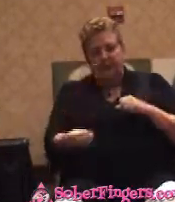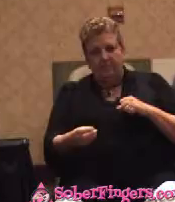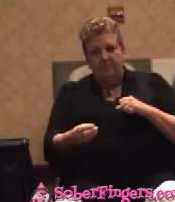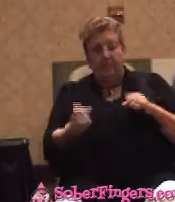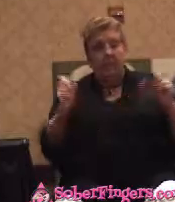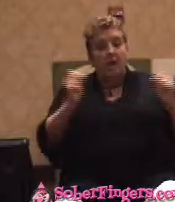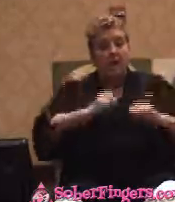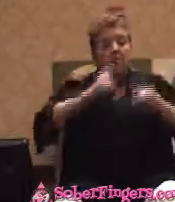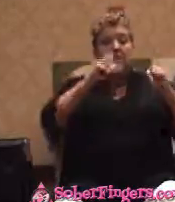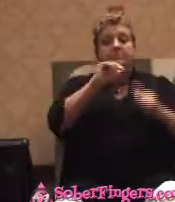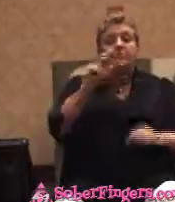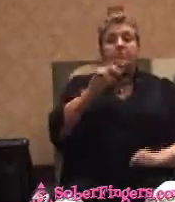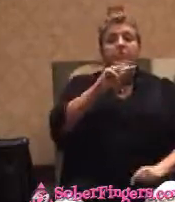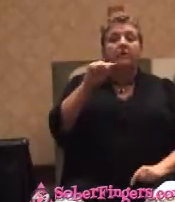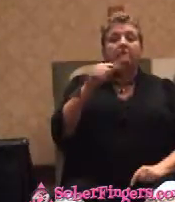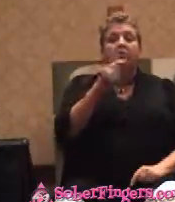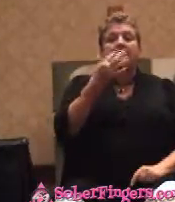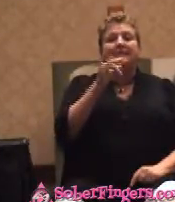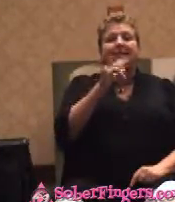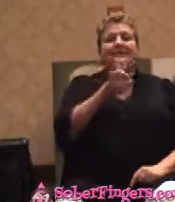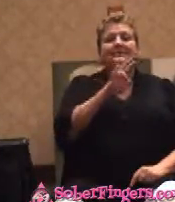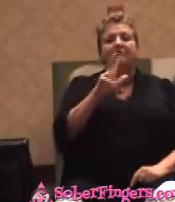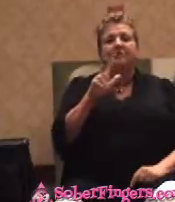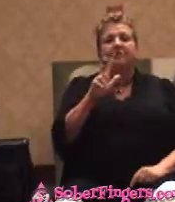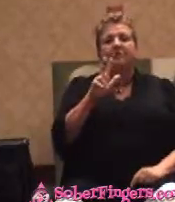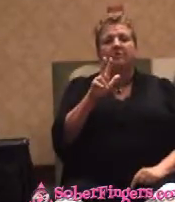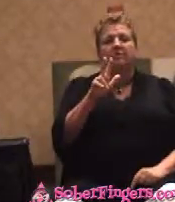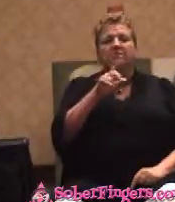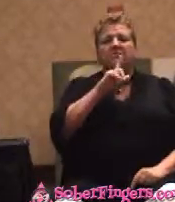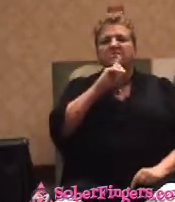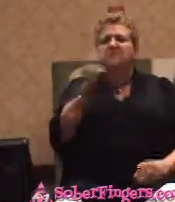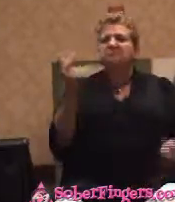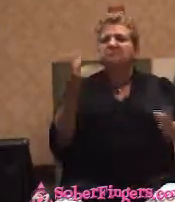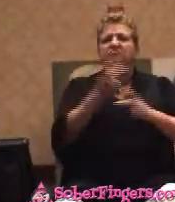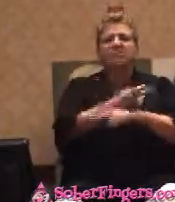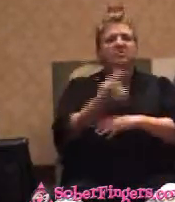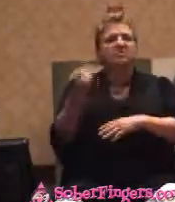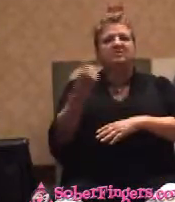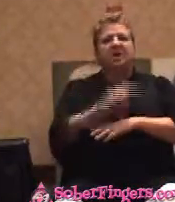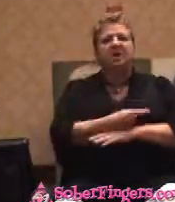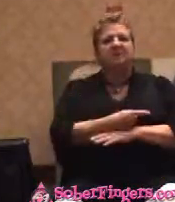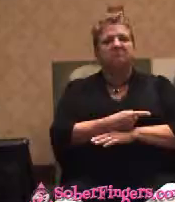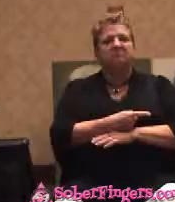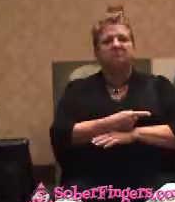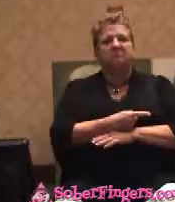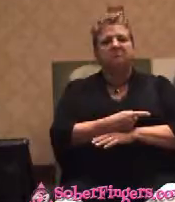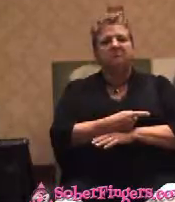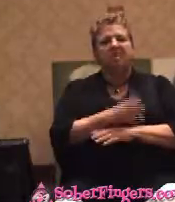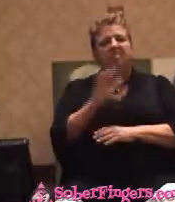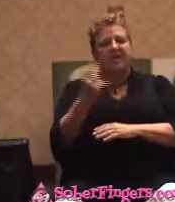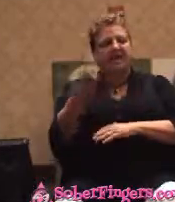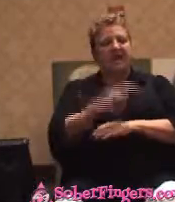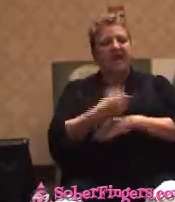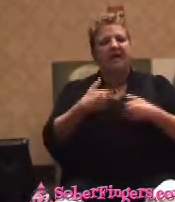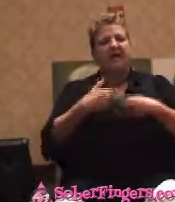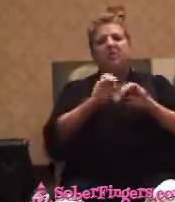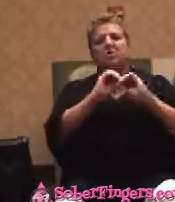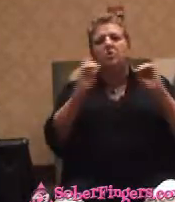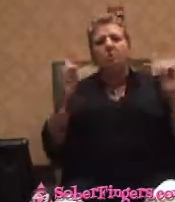1973 to the sorriest one of day I ever saw. A day without any hope. A day of total frustration and